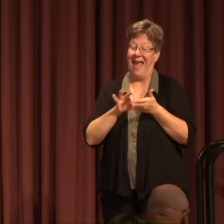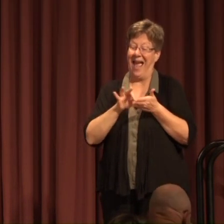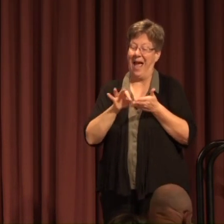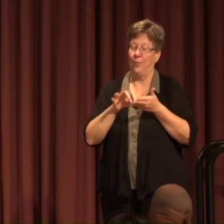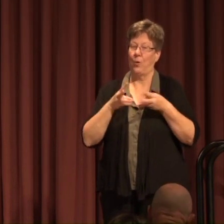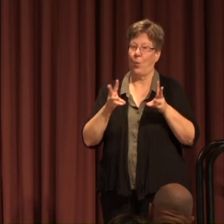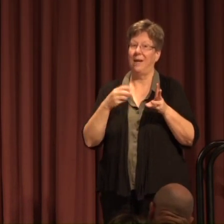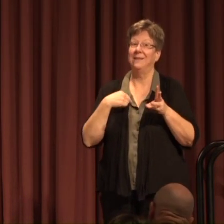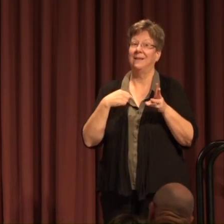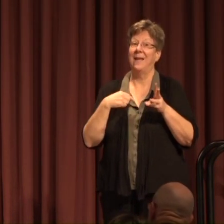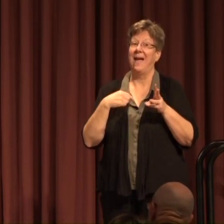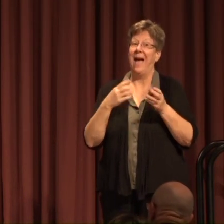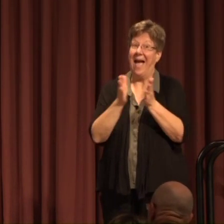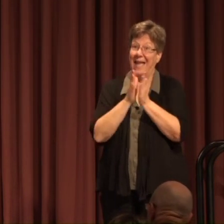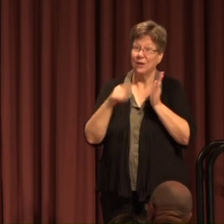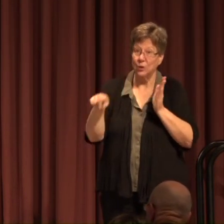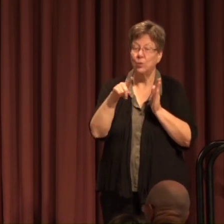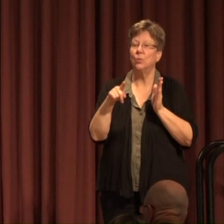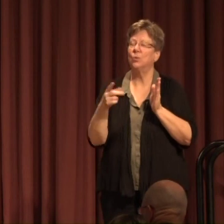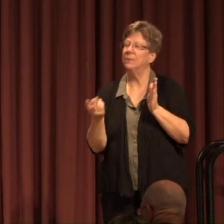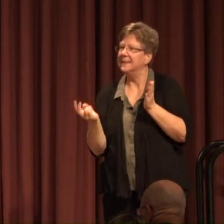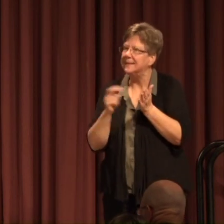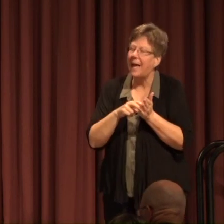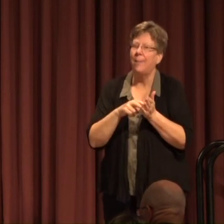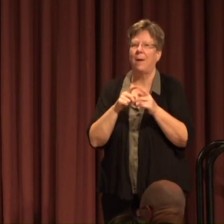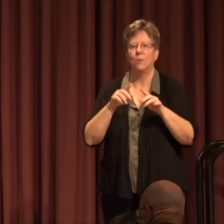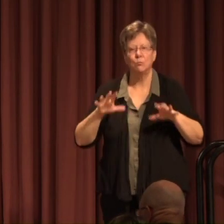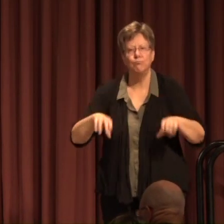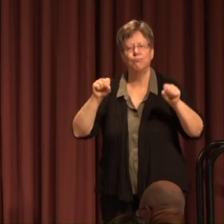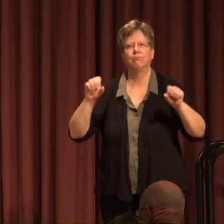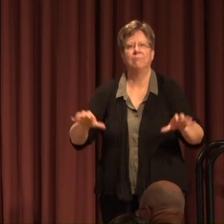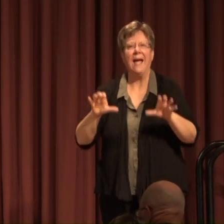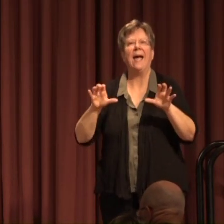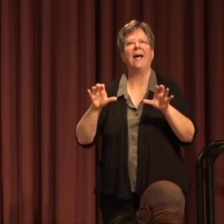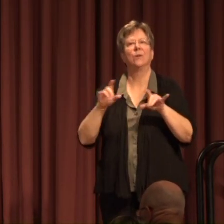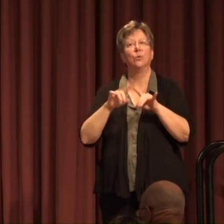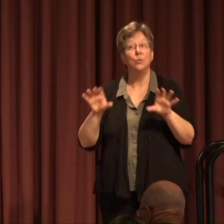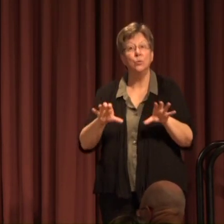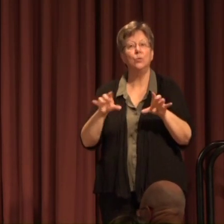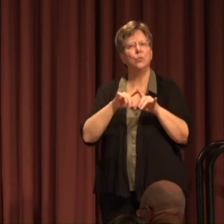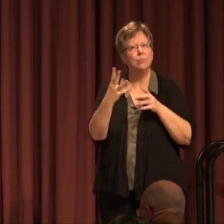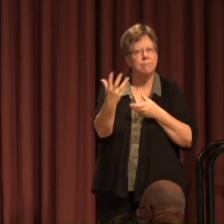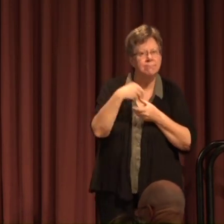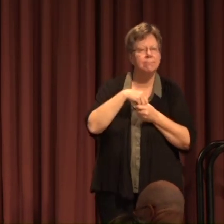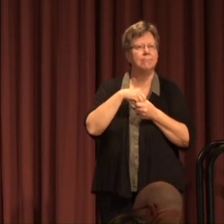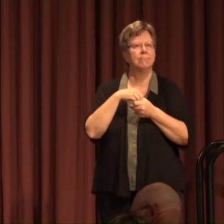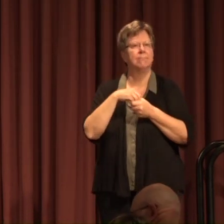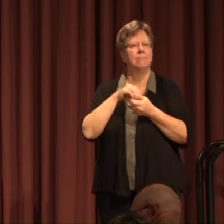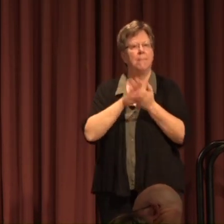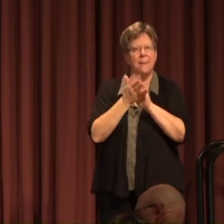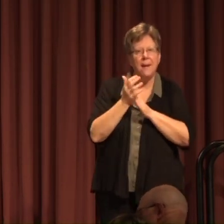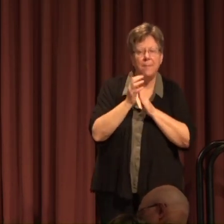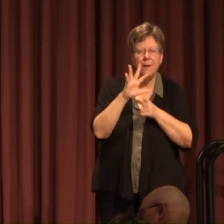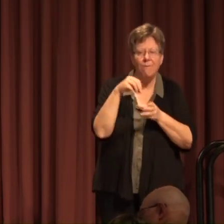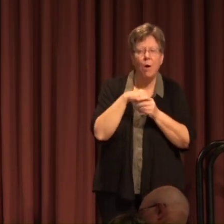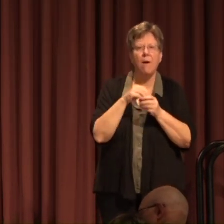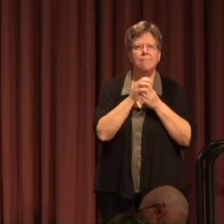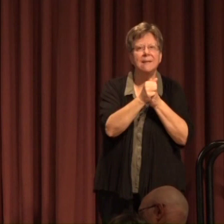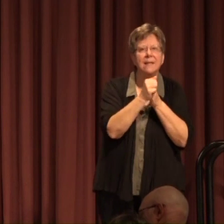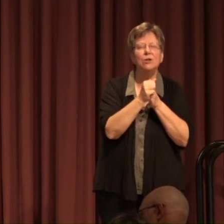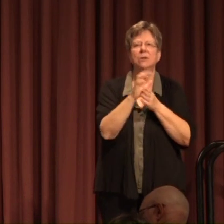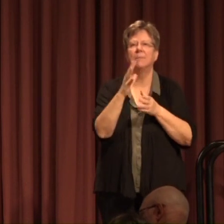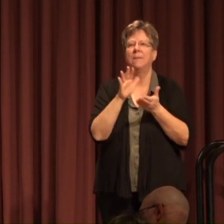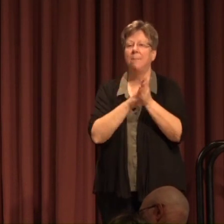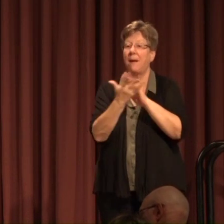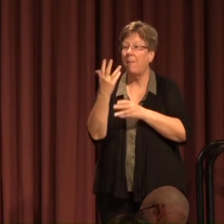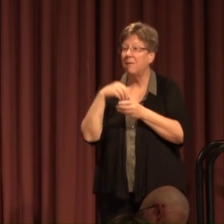To step forward and to act To do To engage in leadership and to engage in